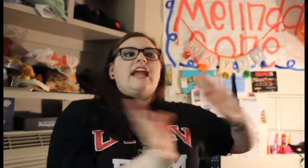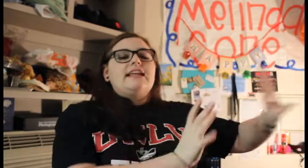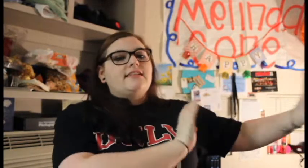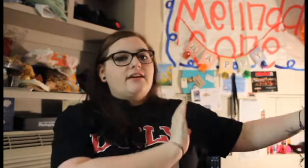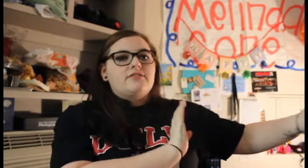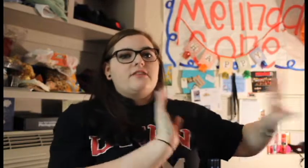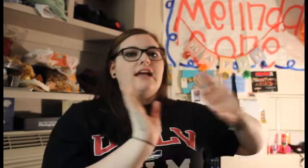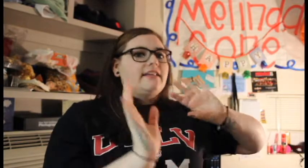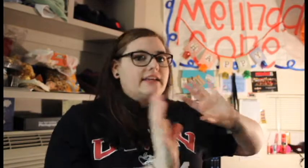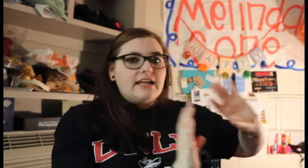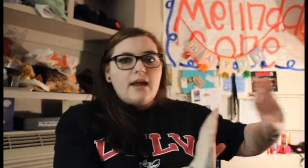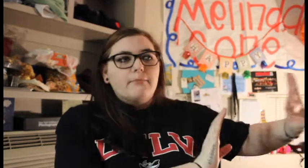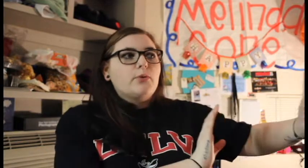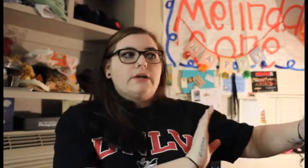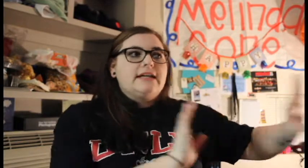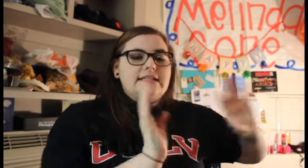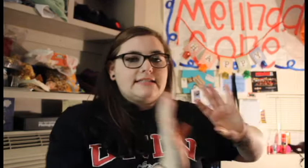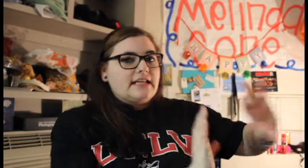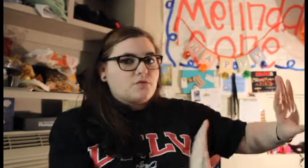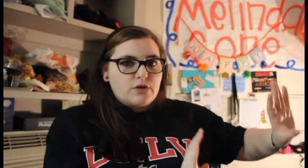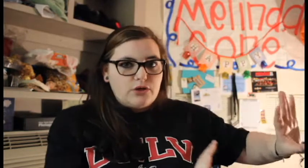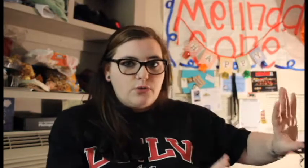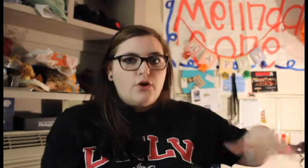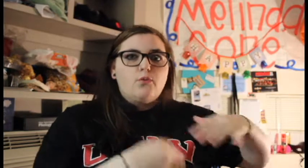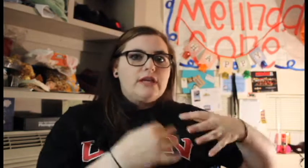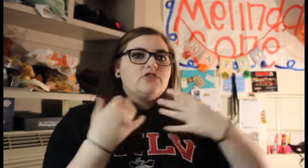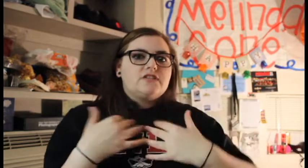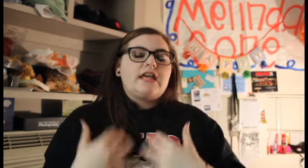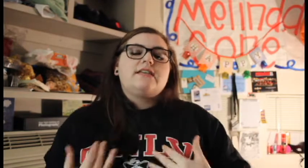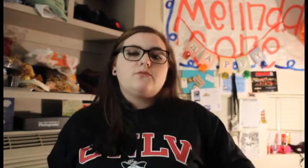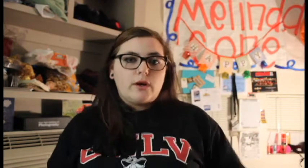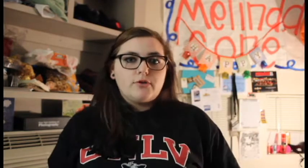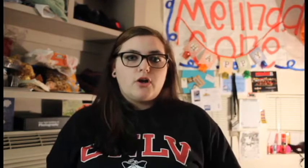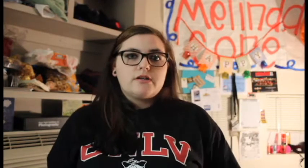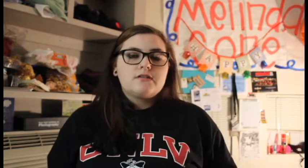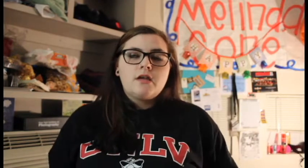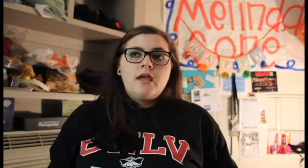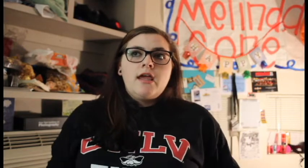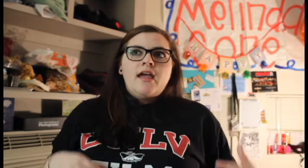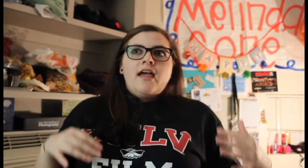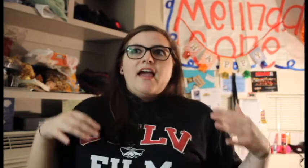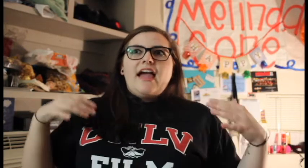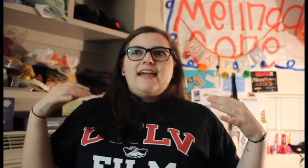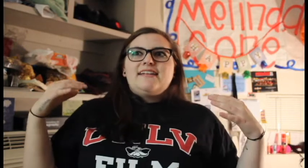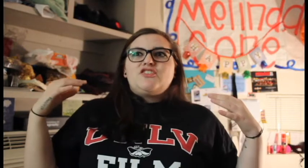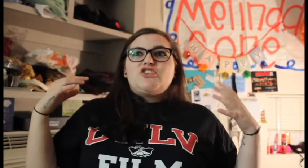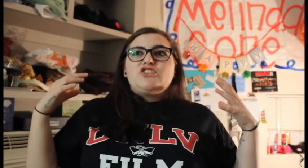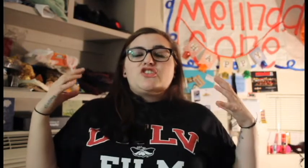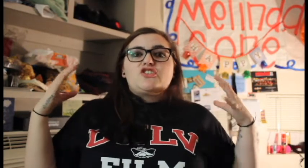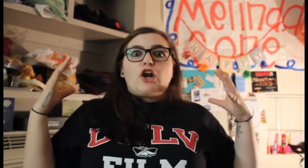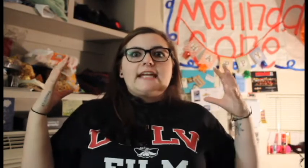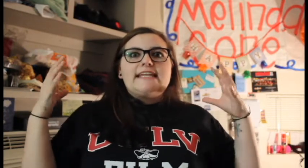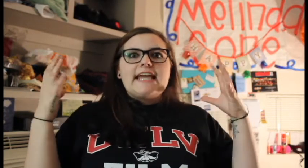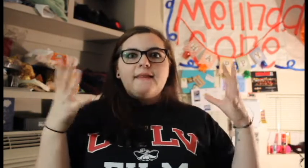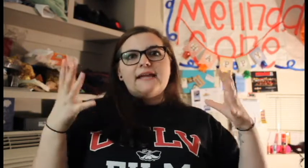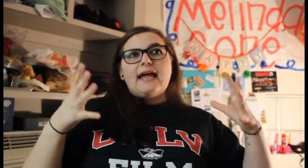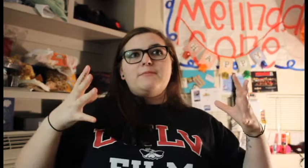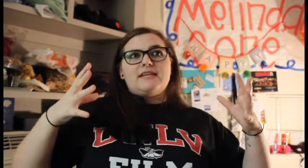anything other than that like employee IDs. That's where you go. We just take rebel cards. And she just started yelling at me